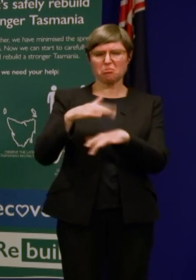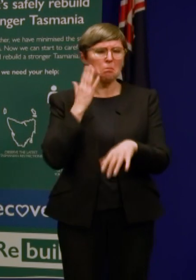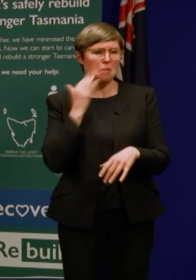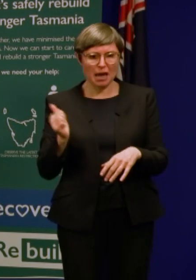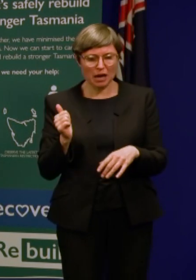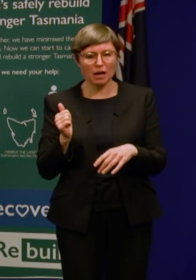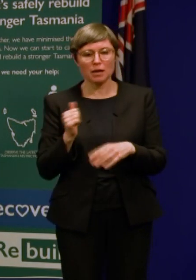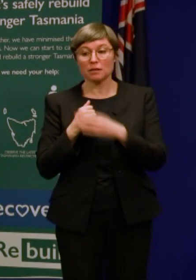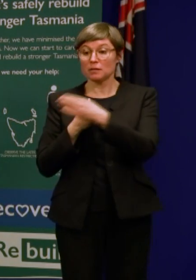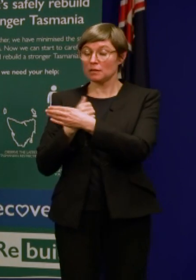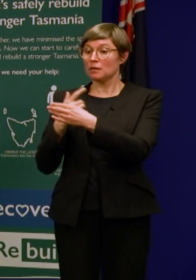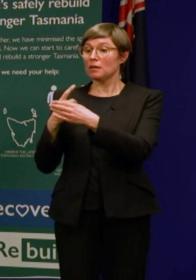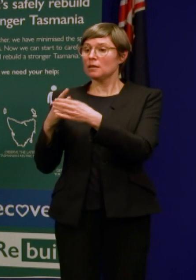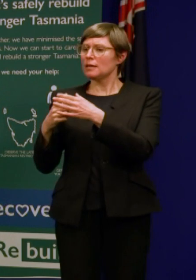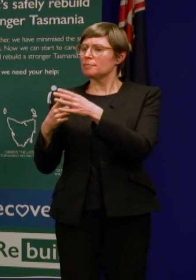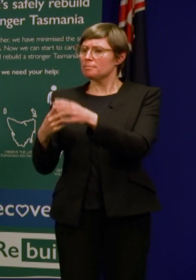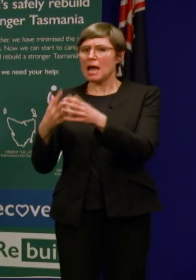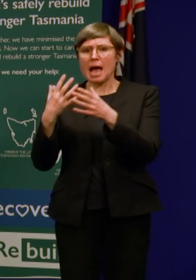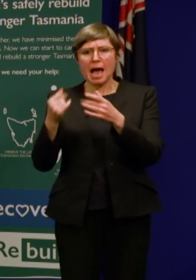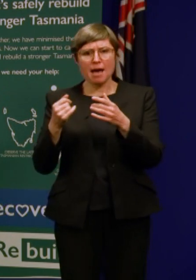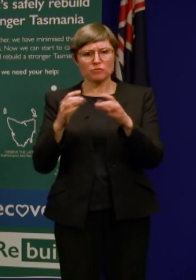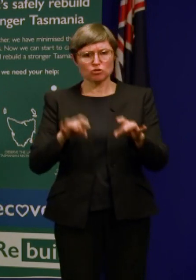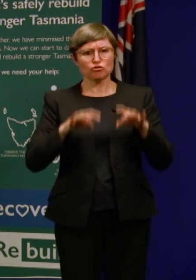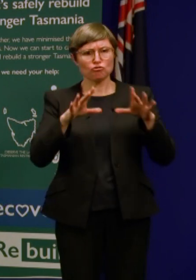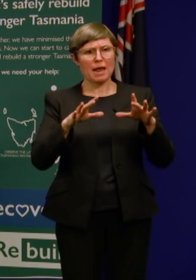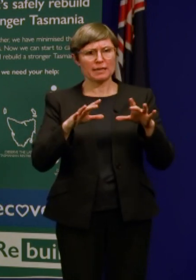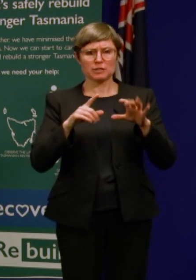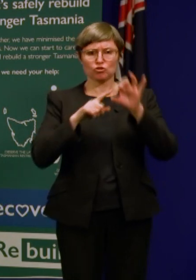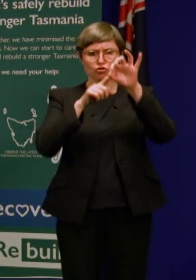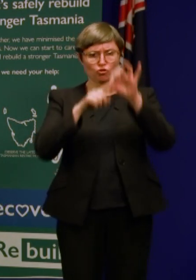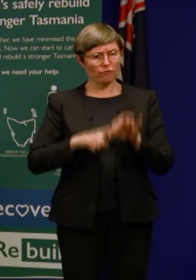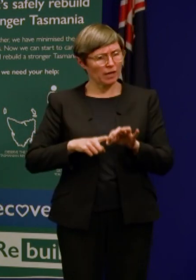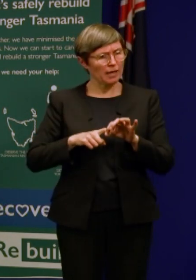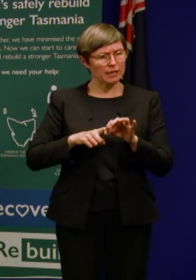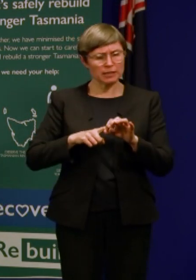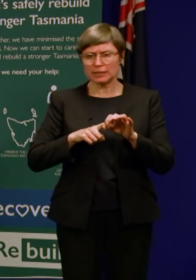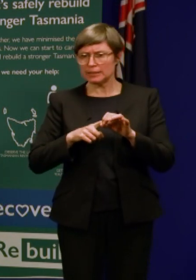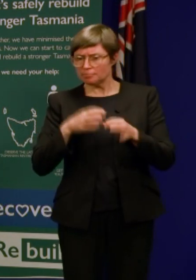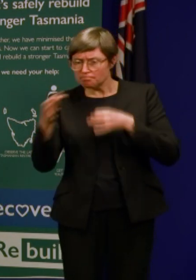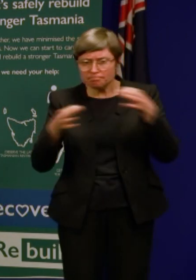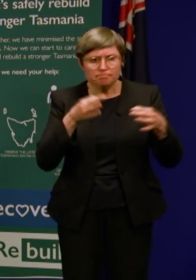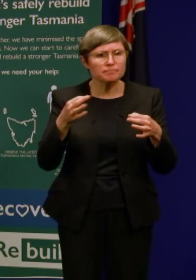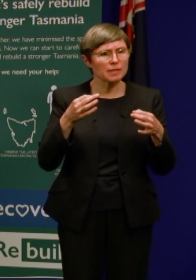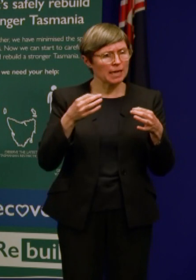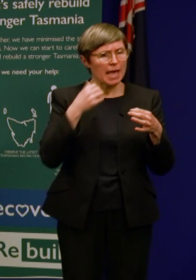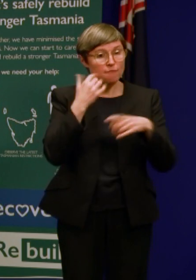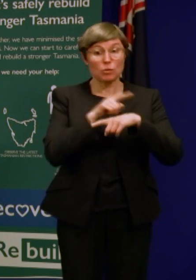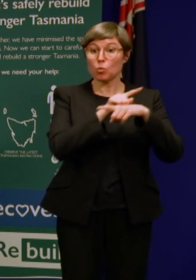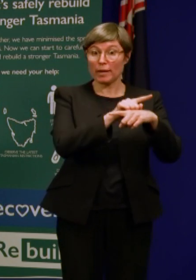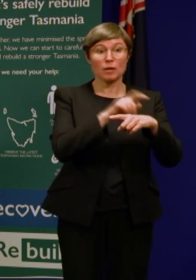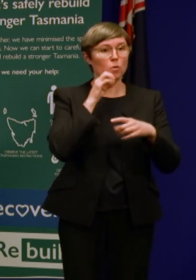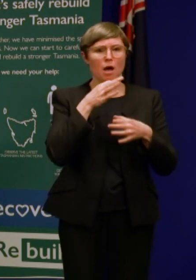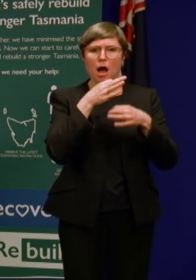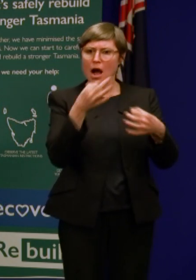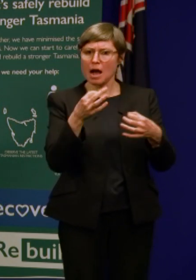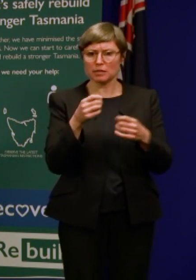that are done every week nationally conducted surveys that look at how people are reporting their social distancing they're asked you know